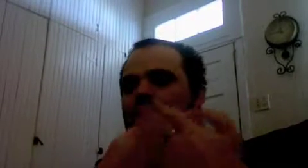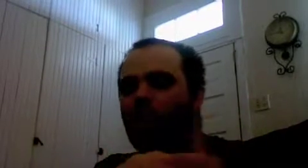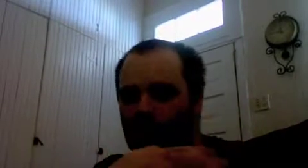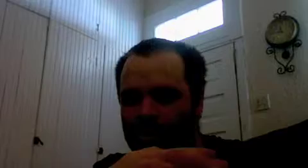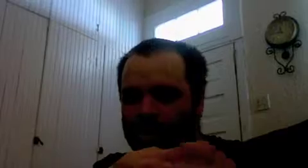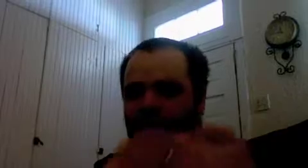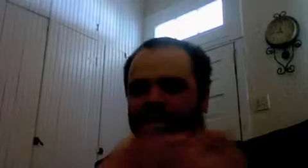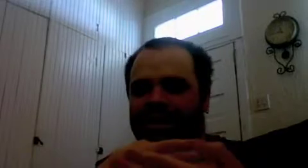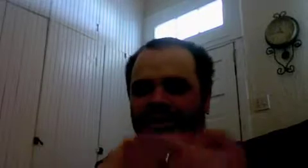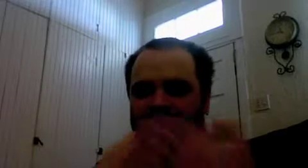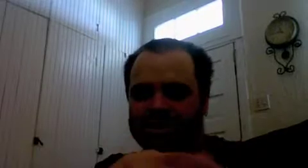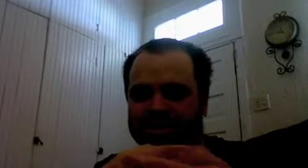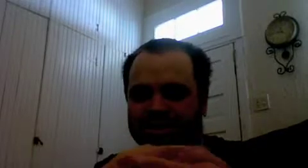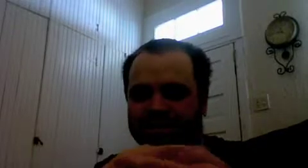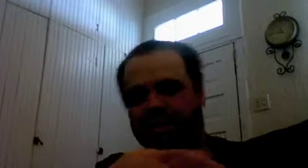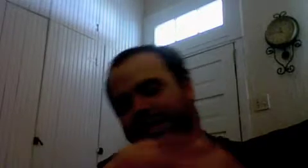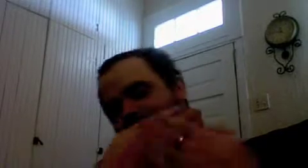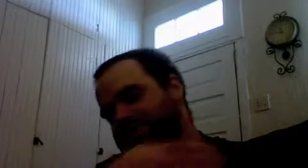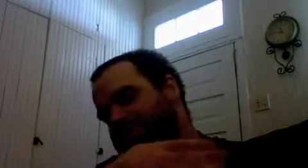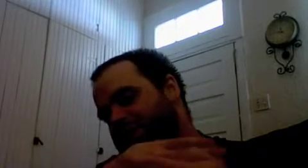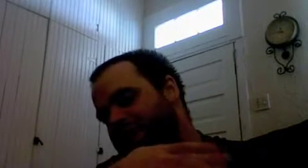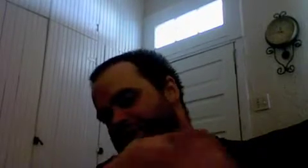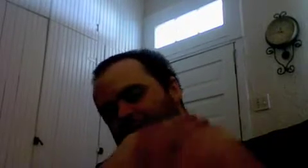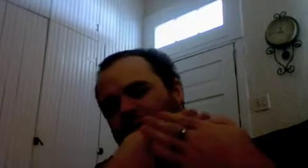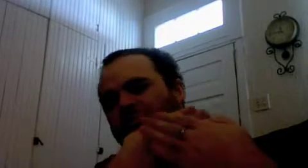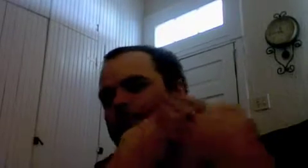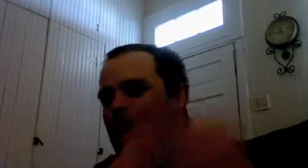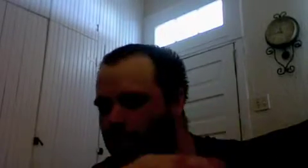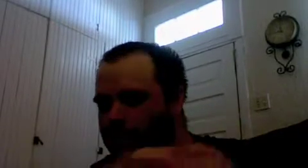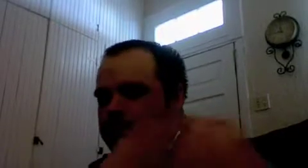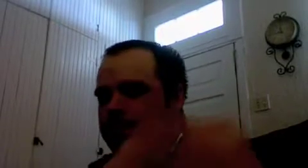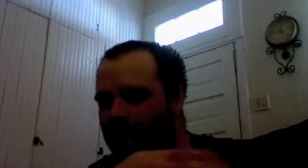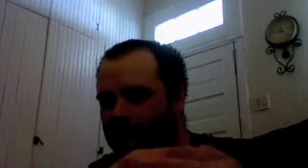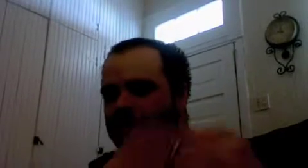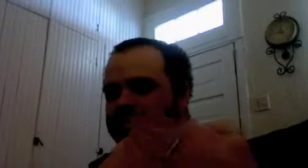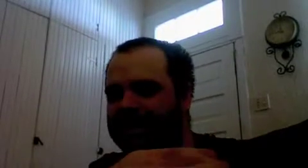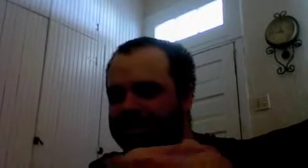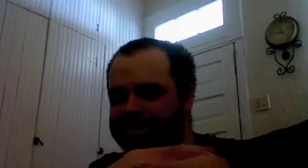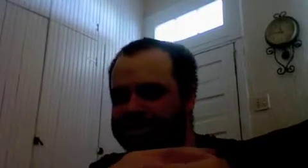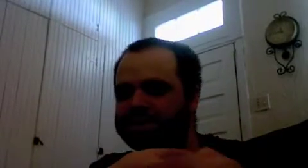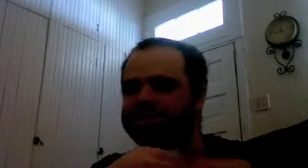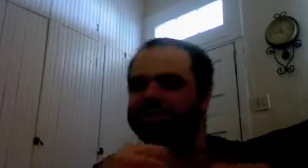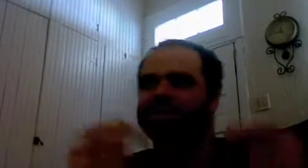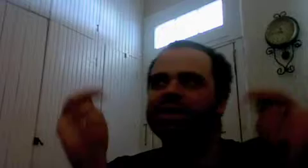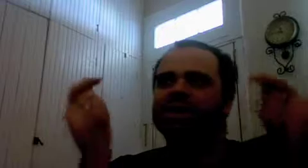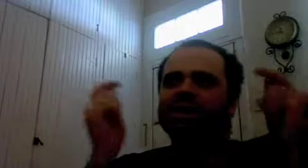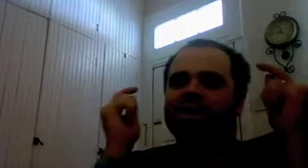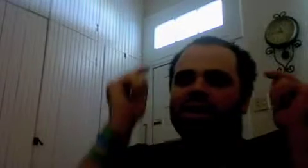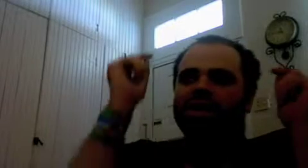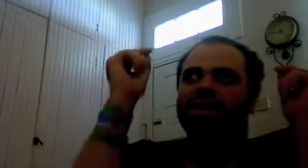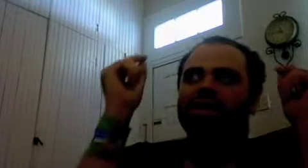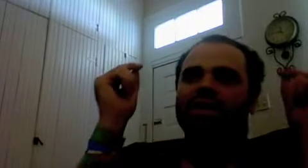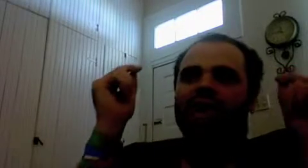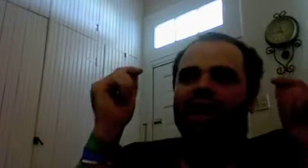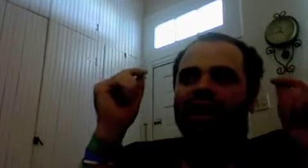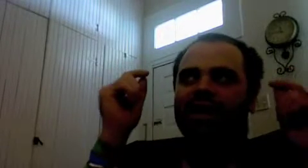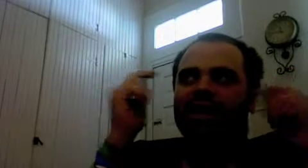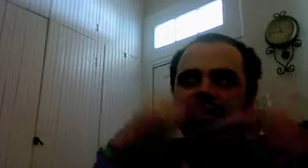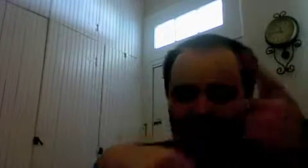core of Hegel system this is I think the most most important part of Hegel system now the